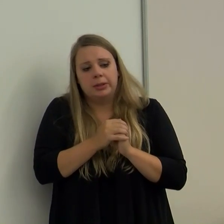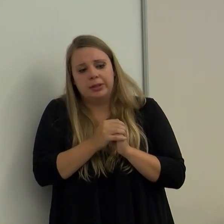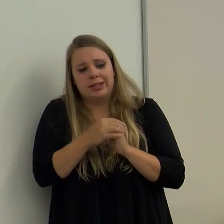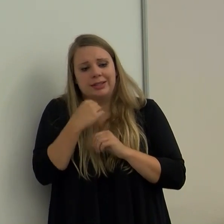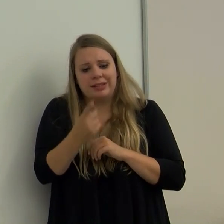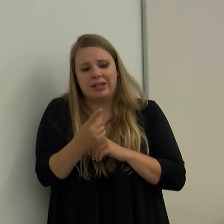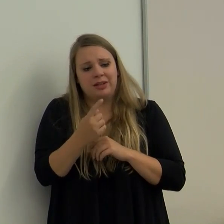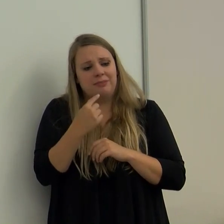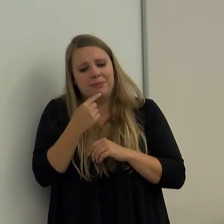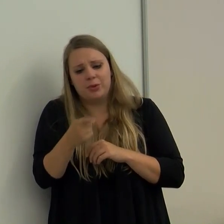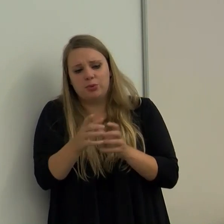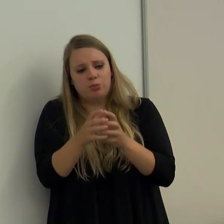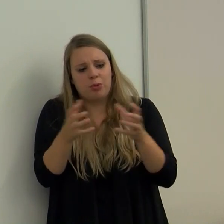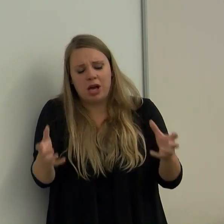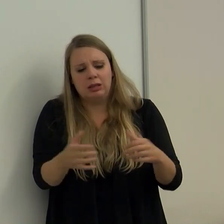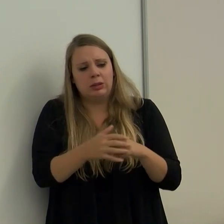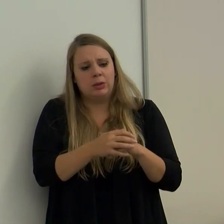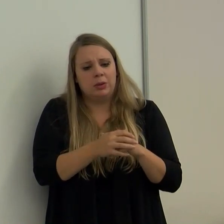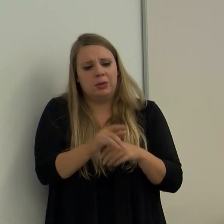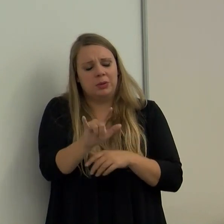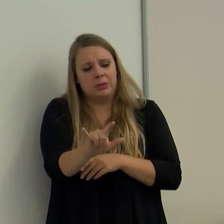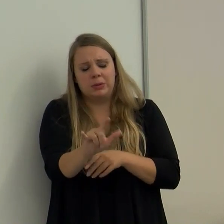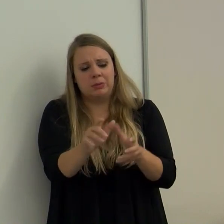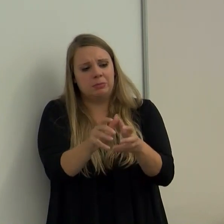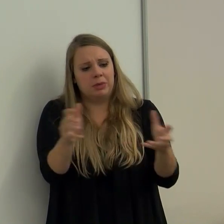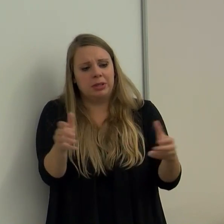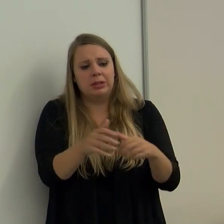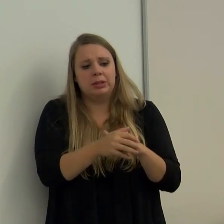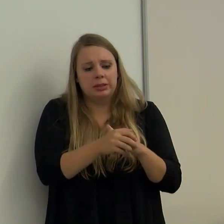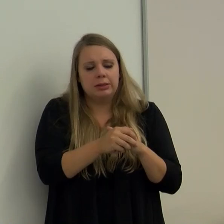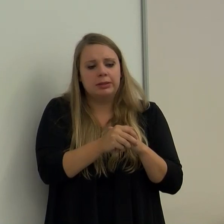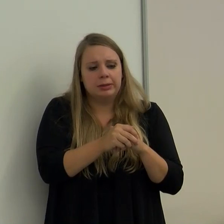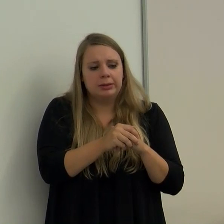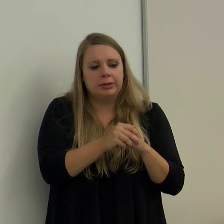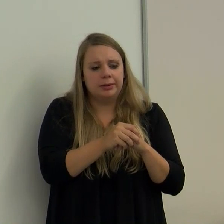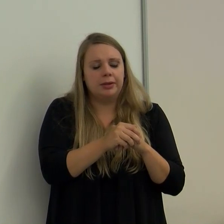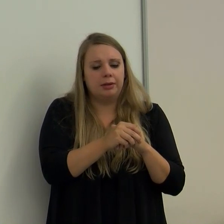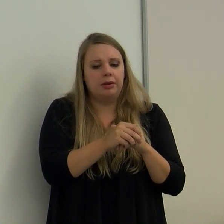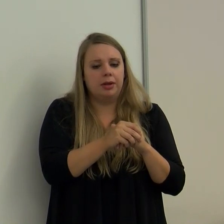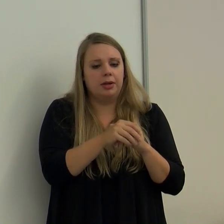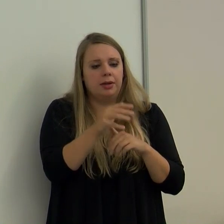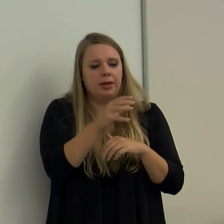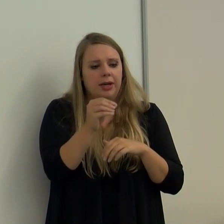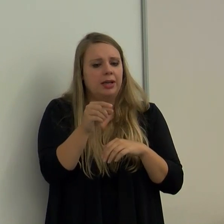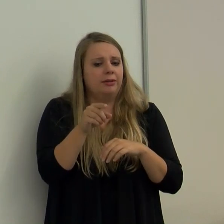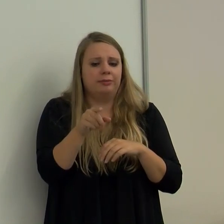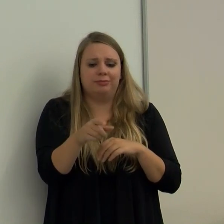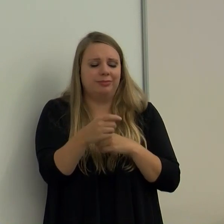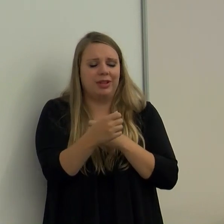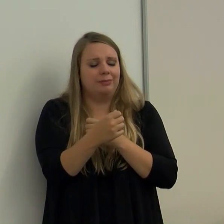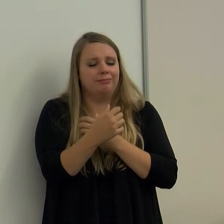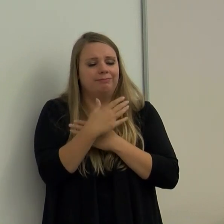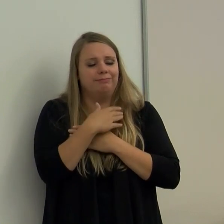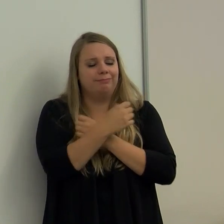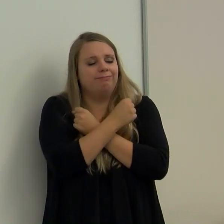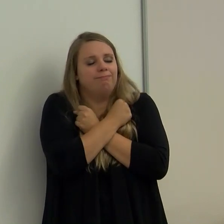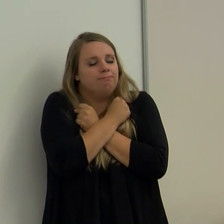just tell her that's her sister. And I love her. That, uh, she's the love of God.